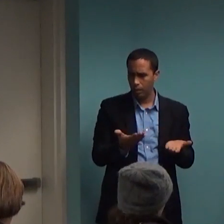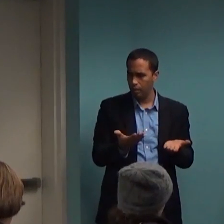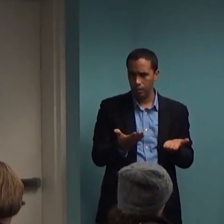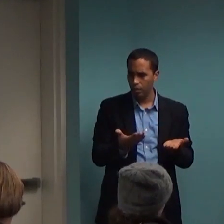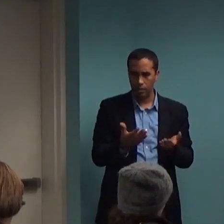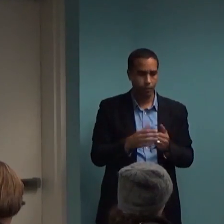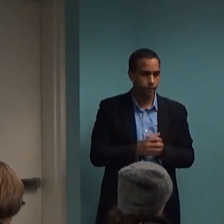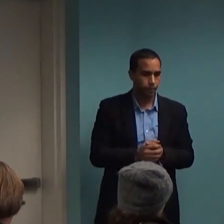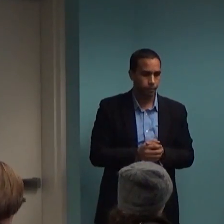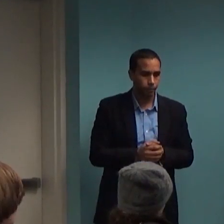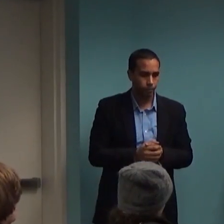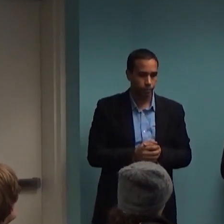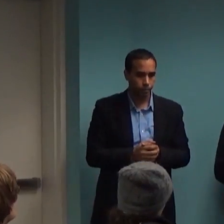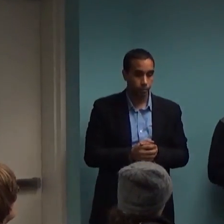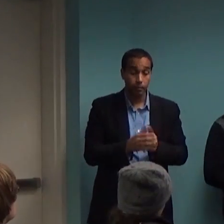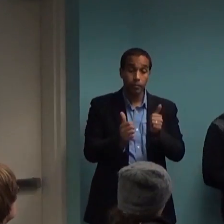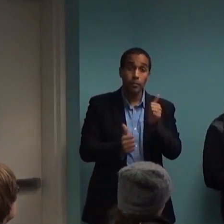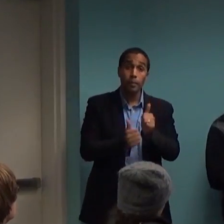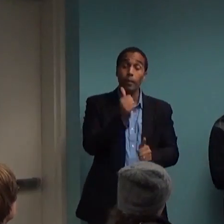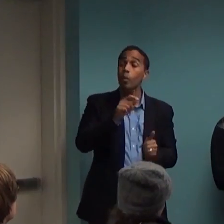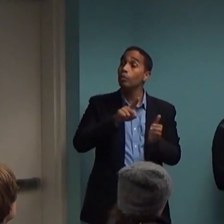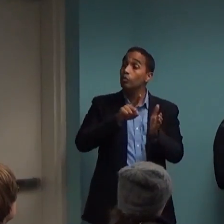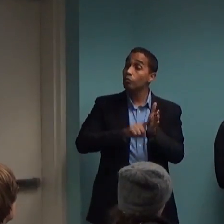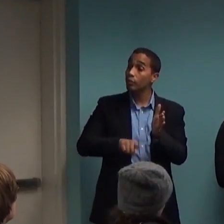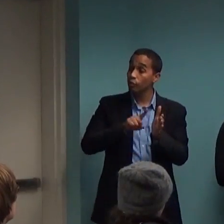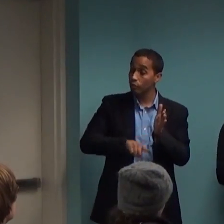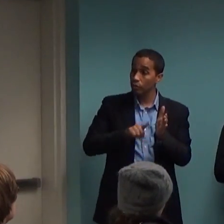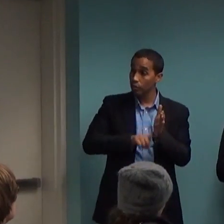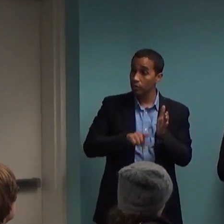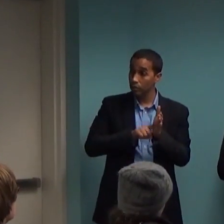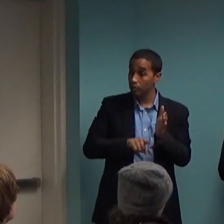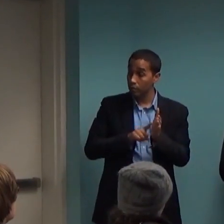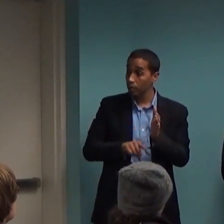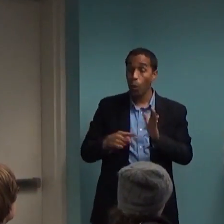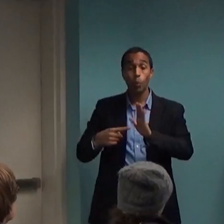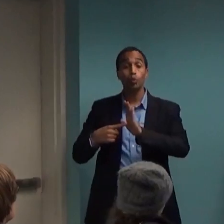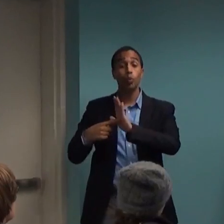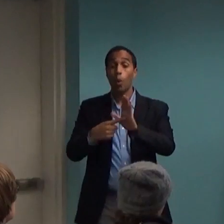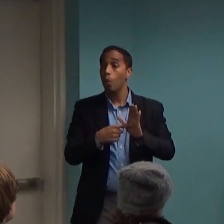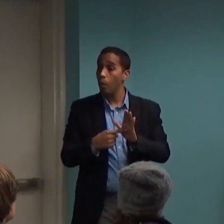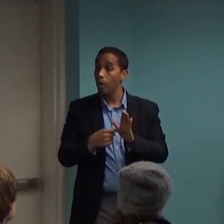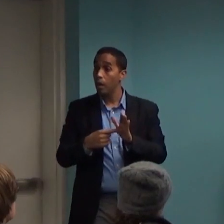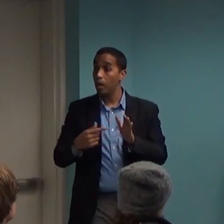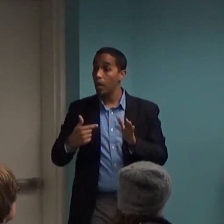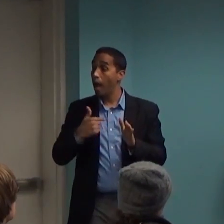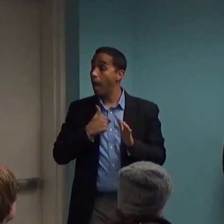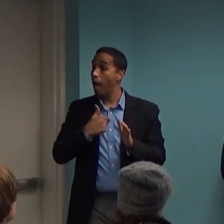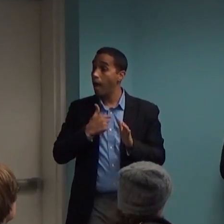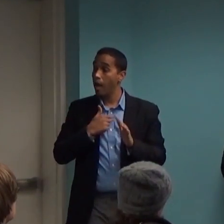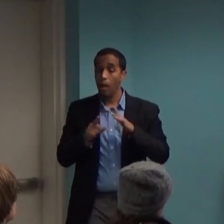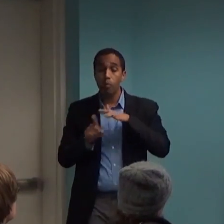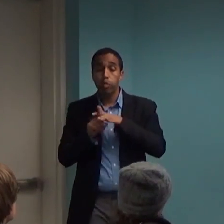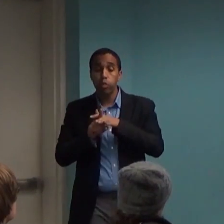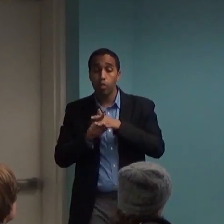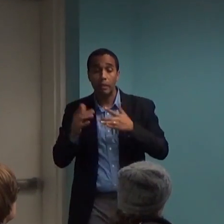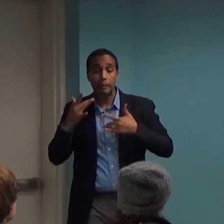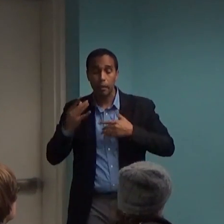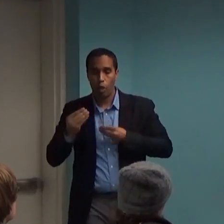Most of the research has definitively shown that you get symptom relief, but typically symptoms return when